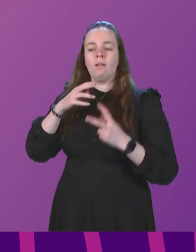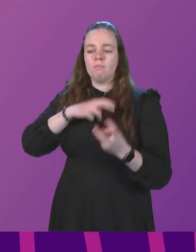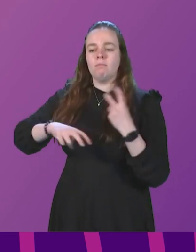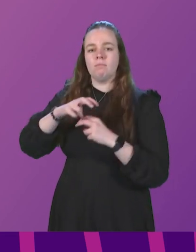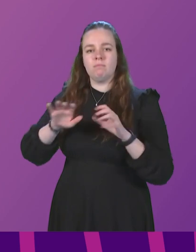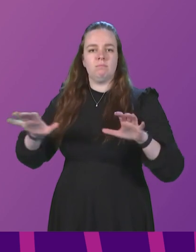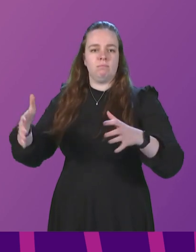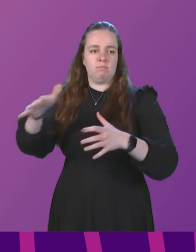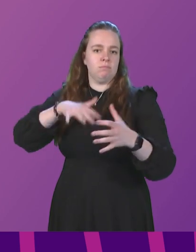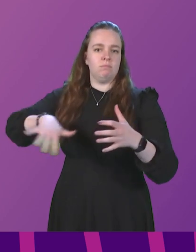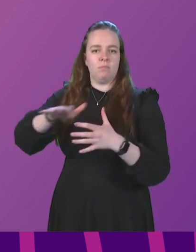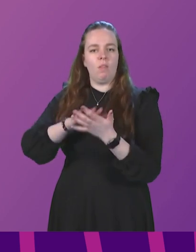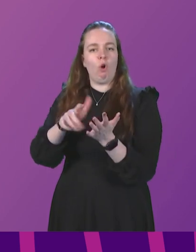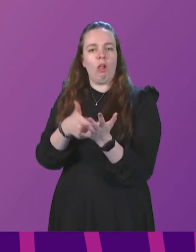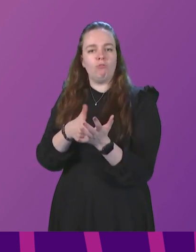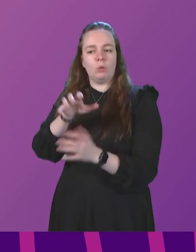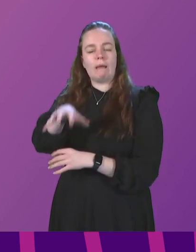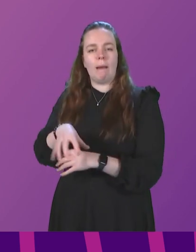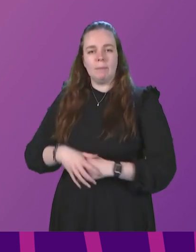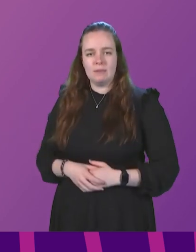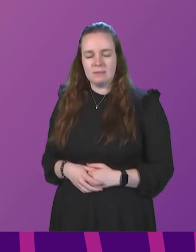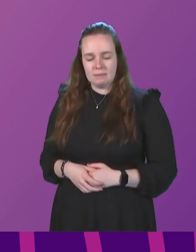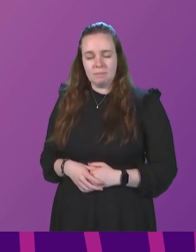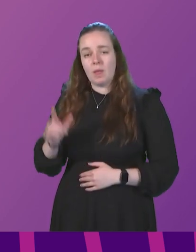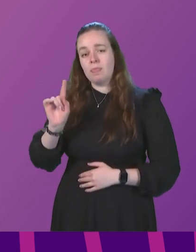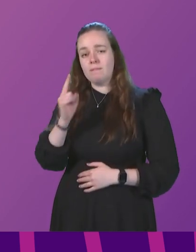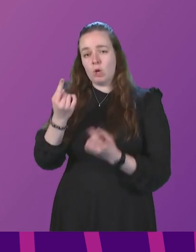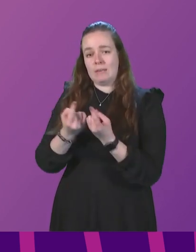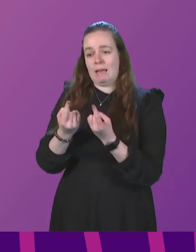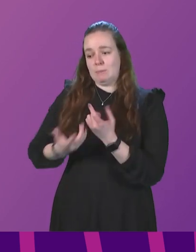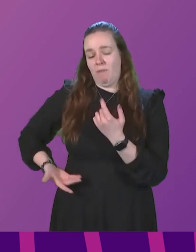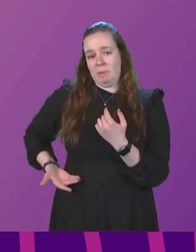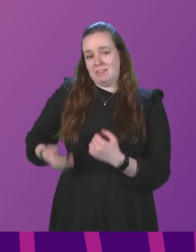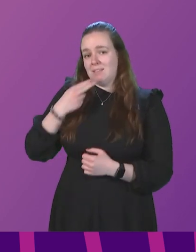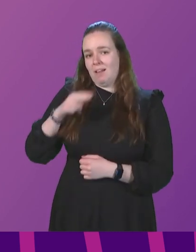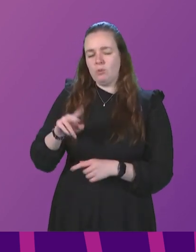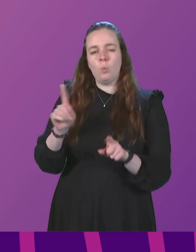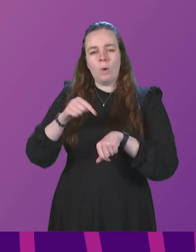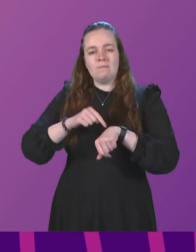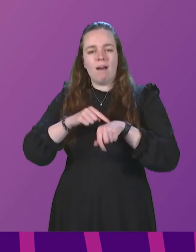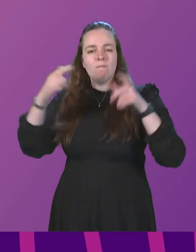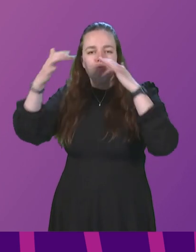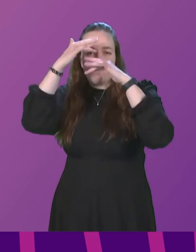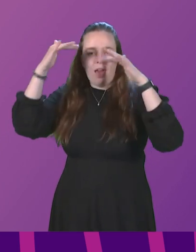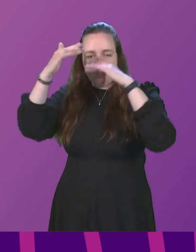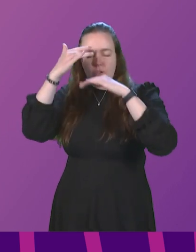and across the Holyrood campus. The first item of business this afternoon is Time for Reflection and our Time for Reflection leader